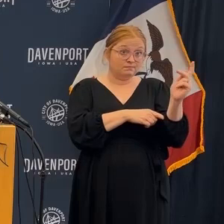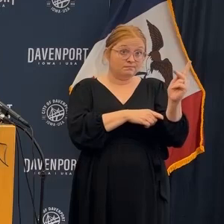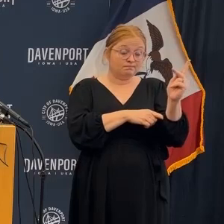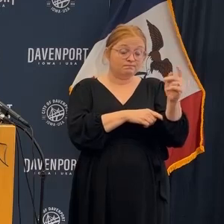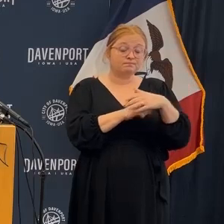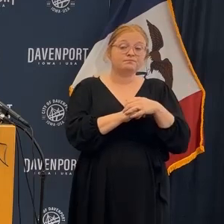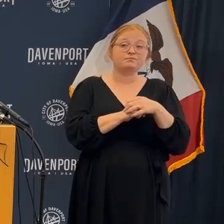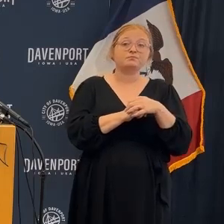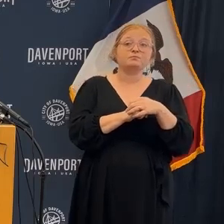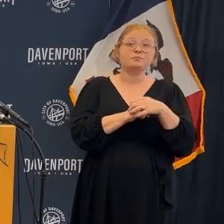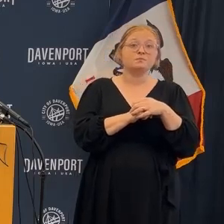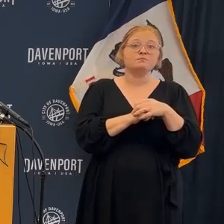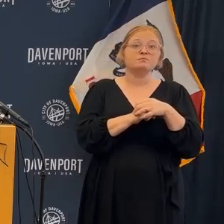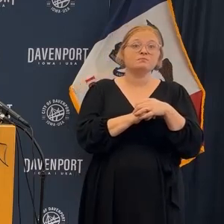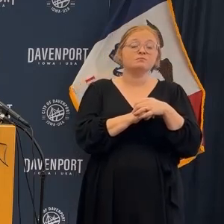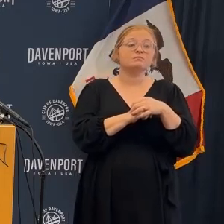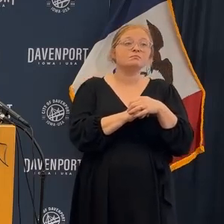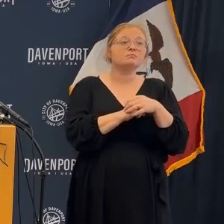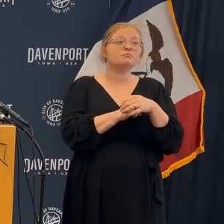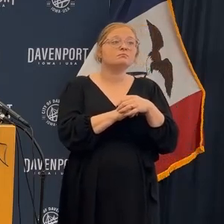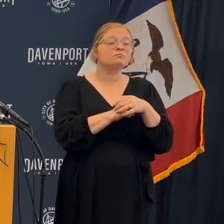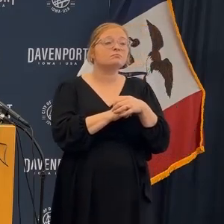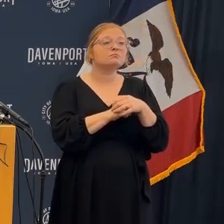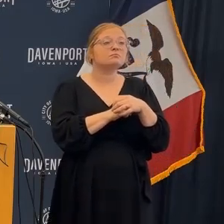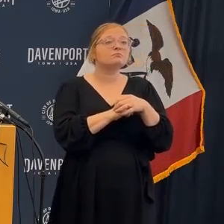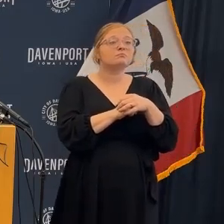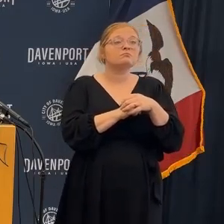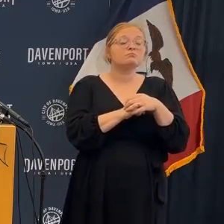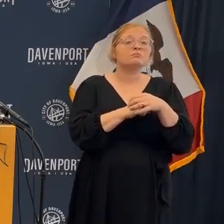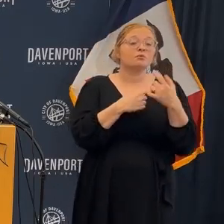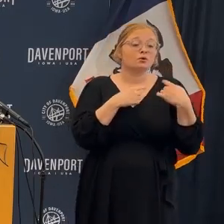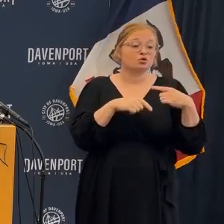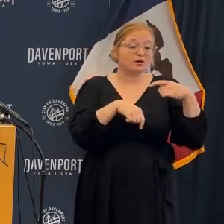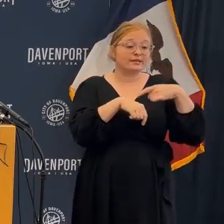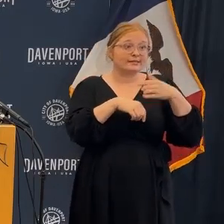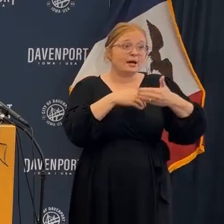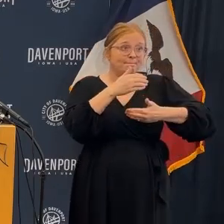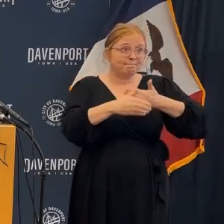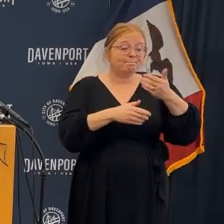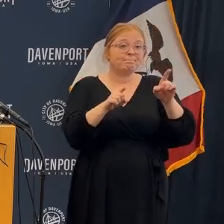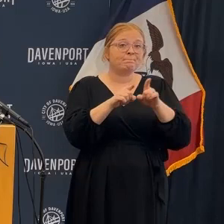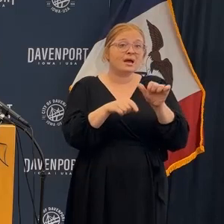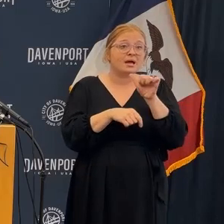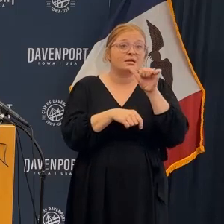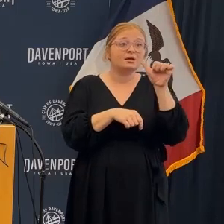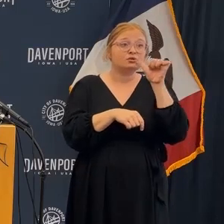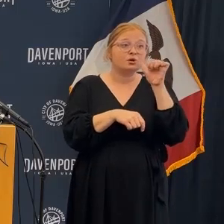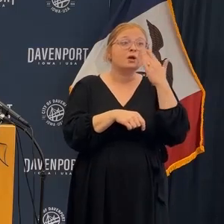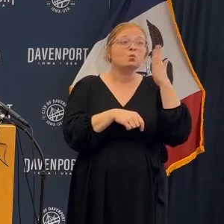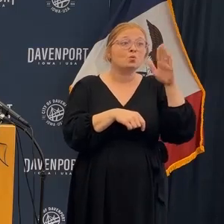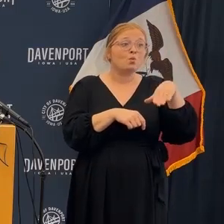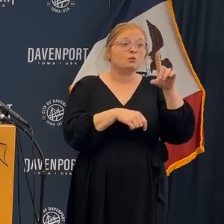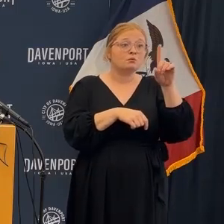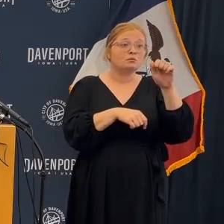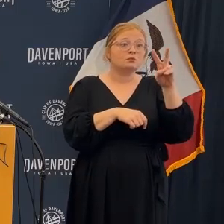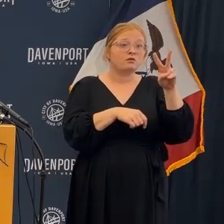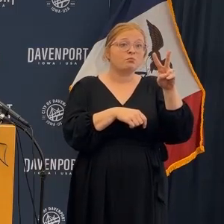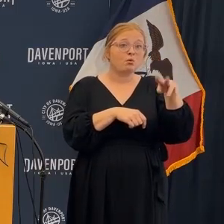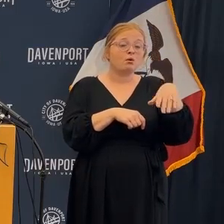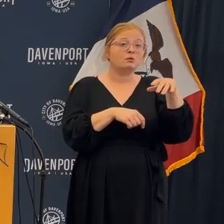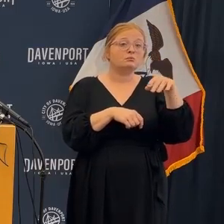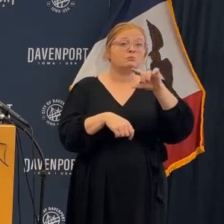The last few many days, and especially yesterday, the Davenport Police Department has been working diligently